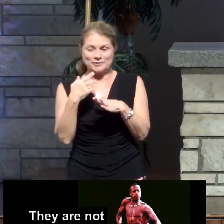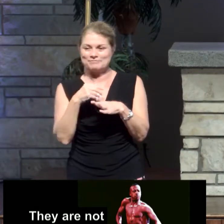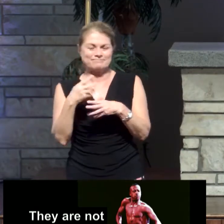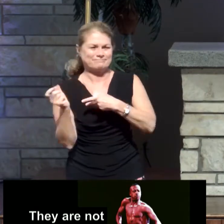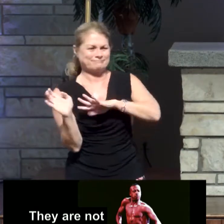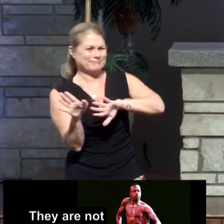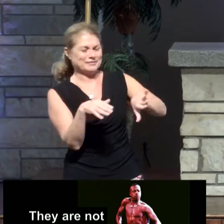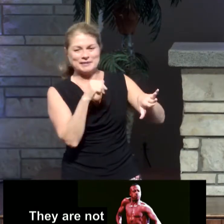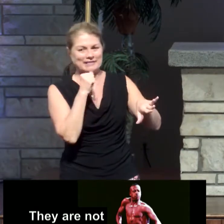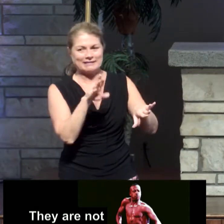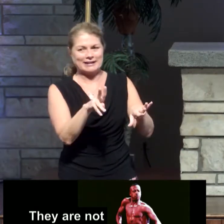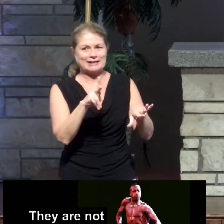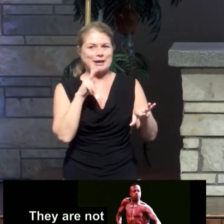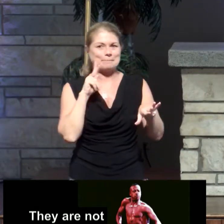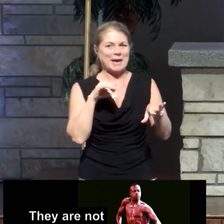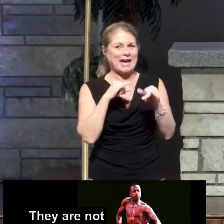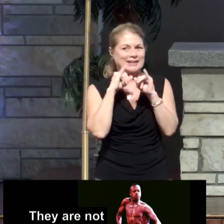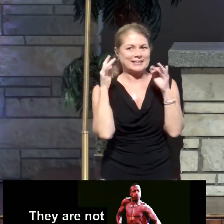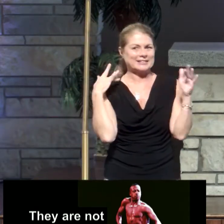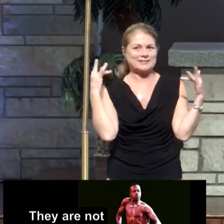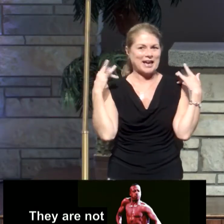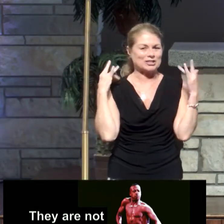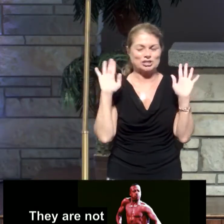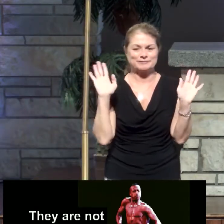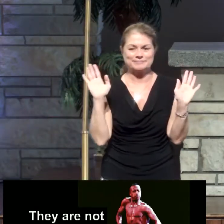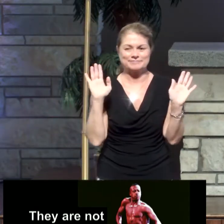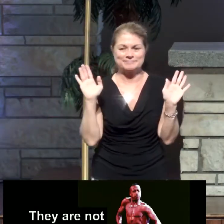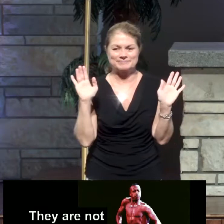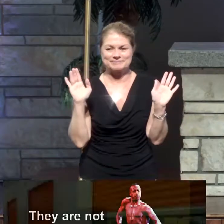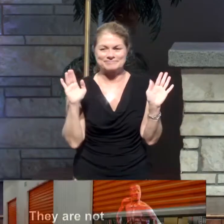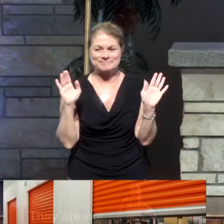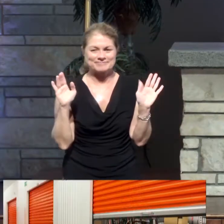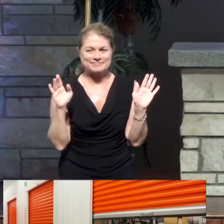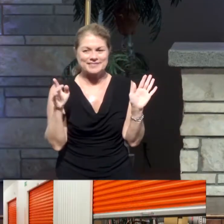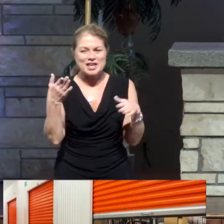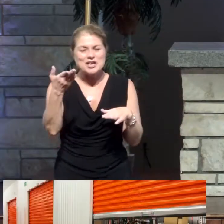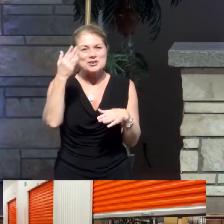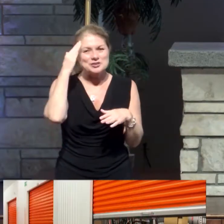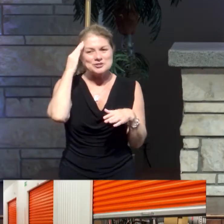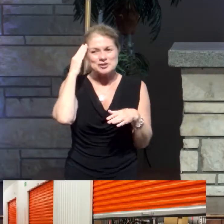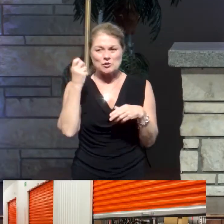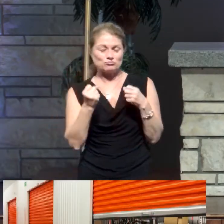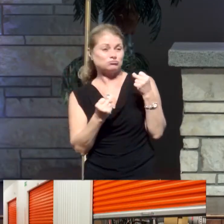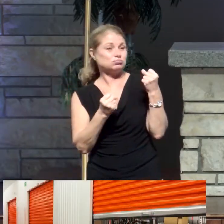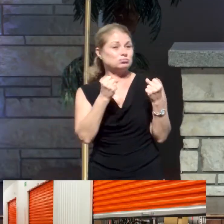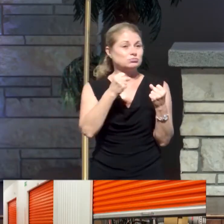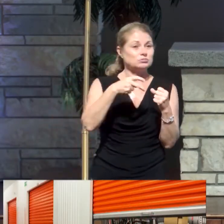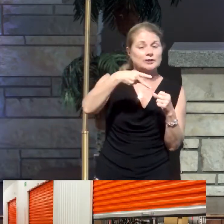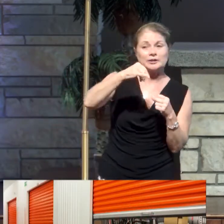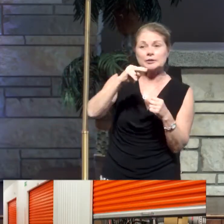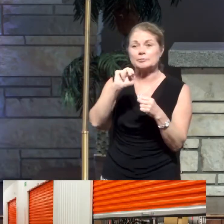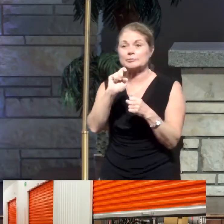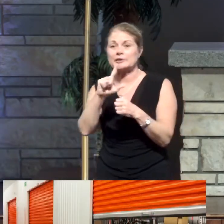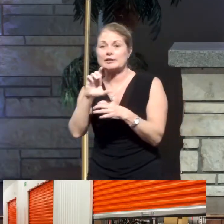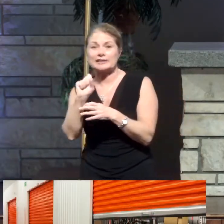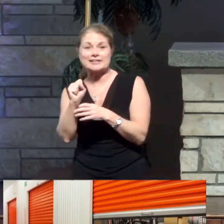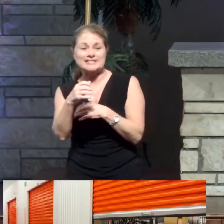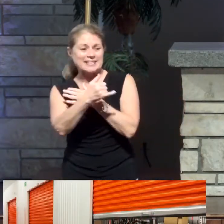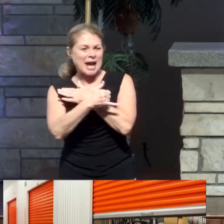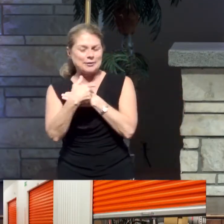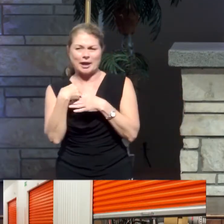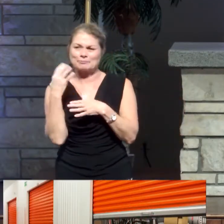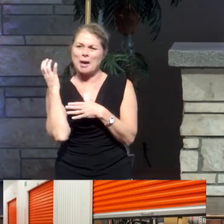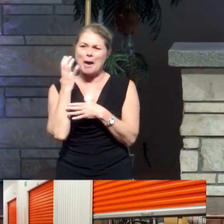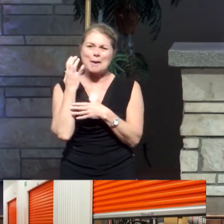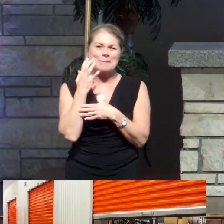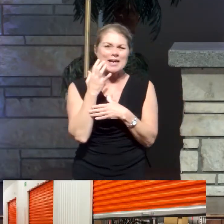back into fashion. And yet we keep all of this stuff. You know that if you drive around Pinellas County, I stand amazed at all the